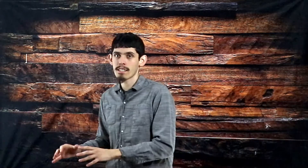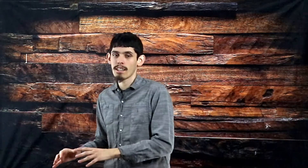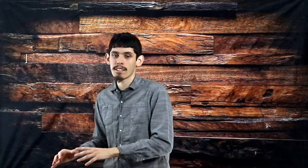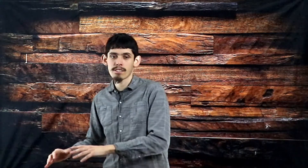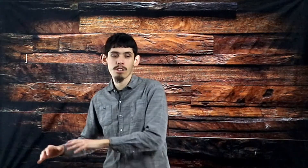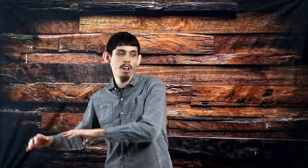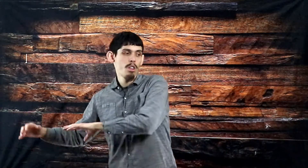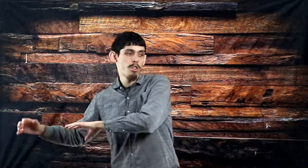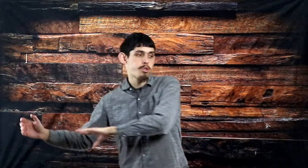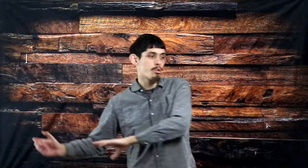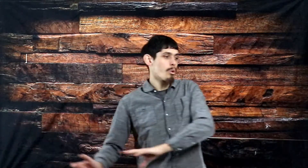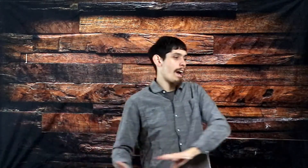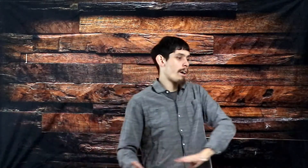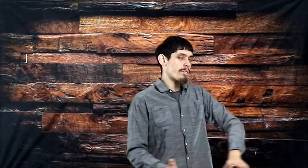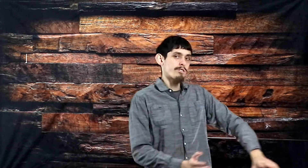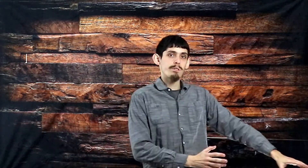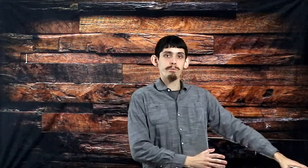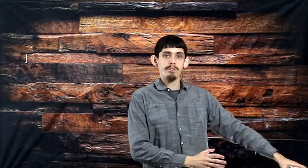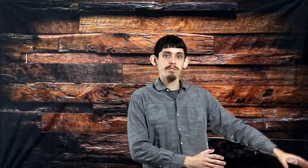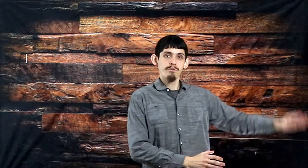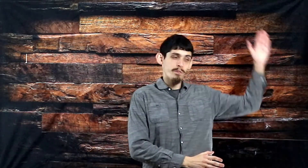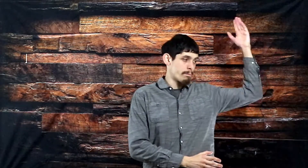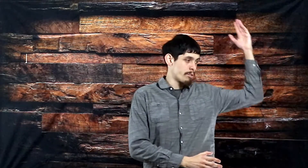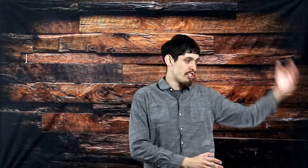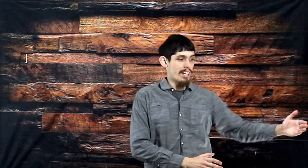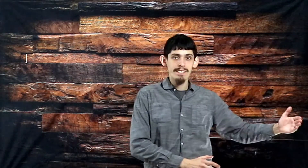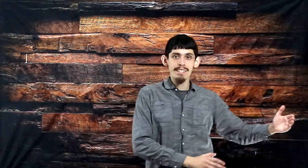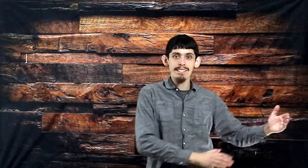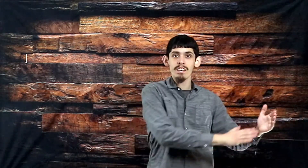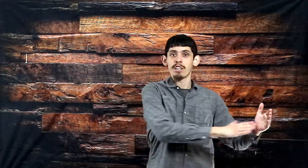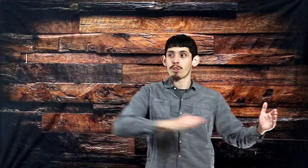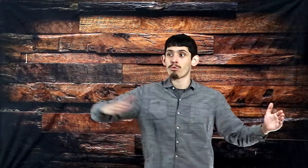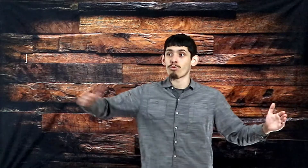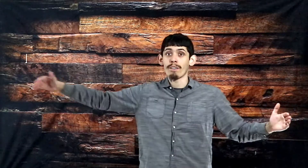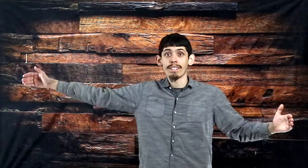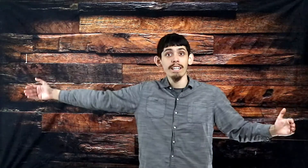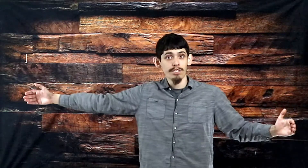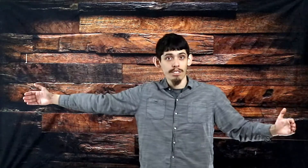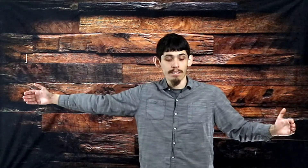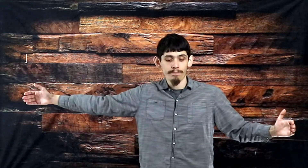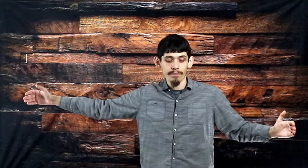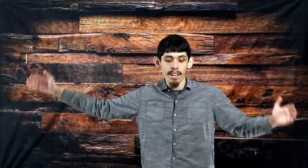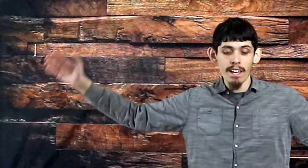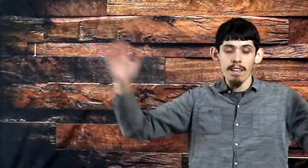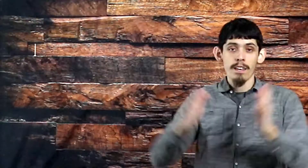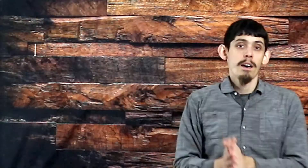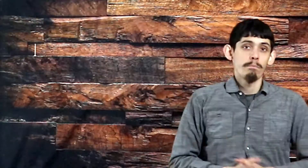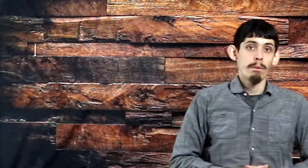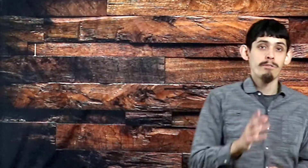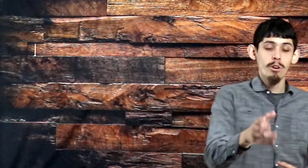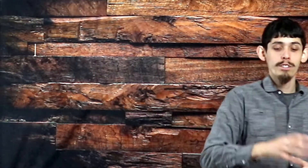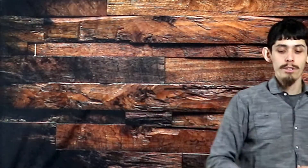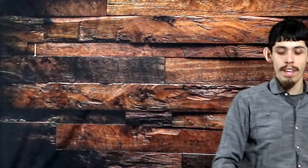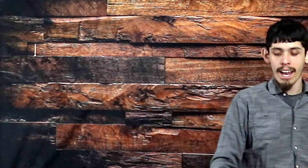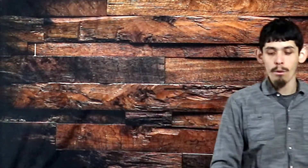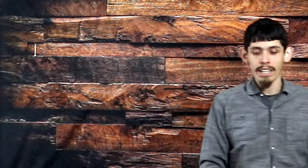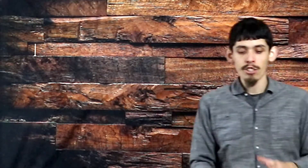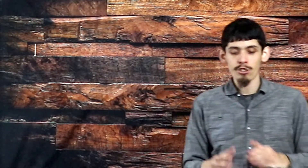throughout the Scriptures from Genesis to Revelation. But before I do that, I want to introduce